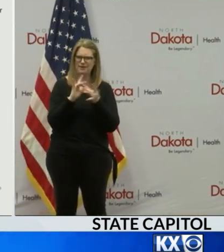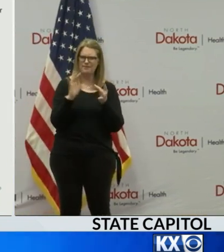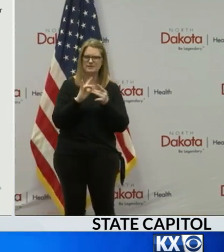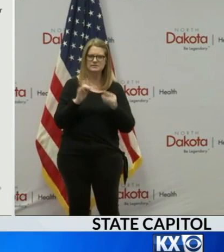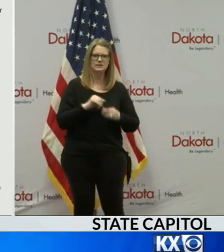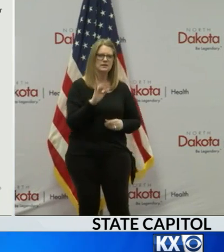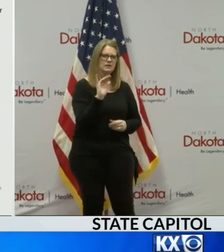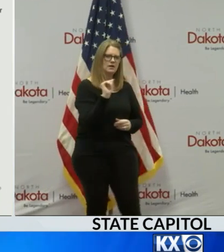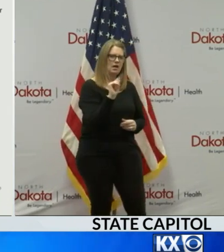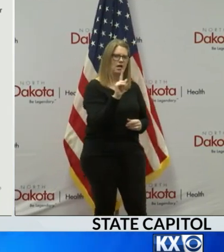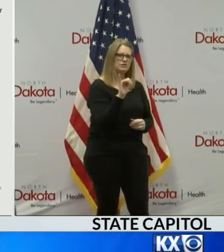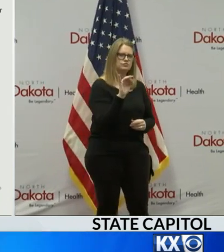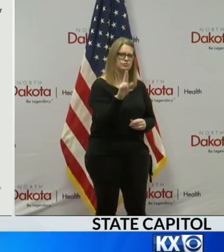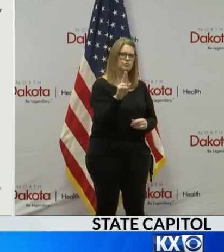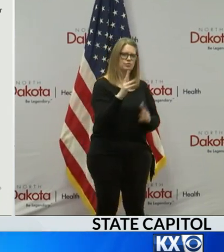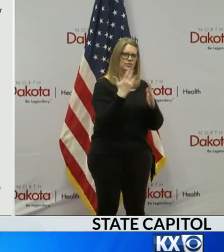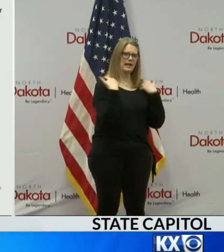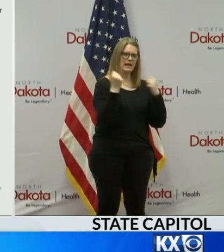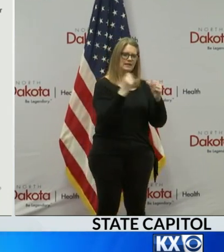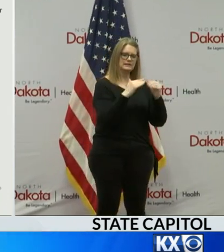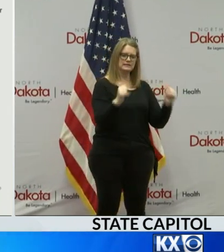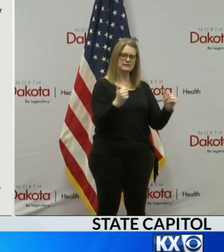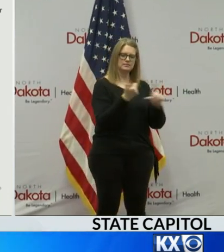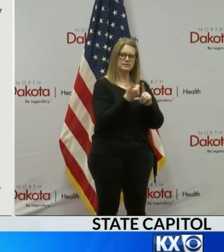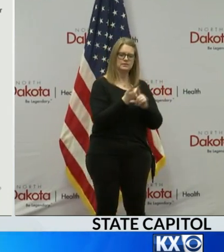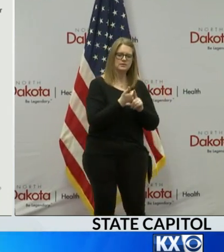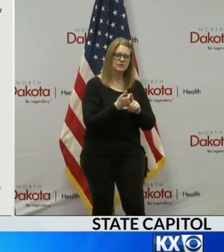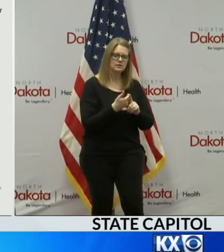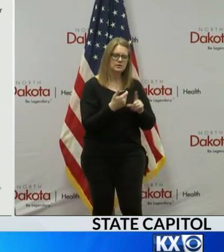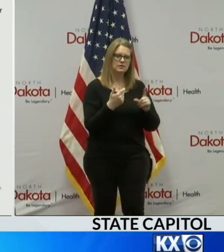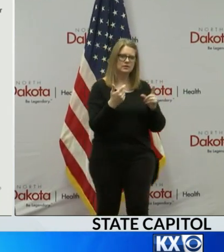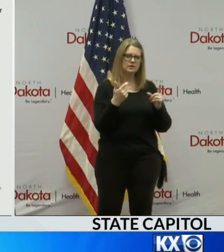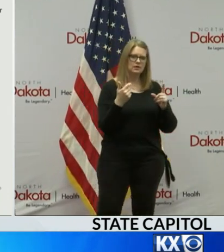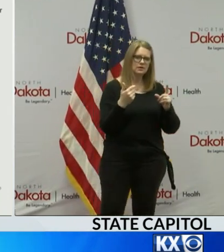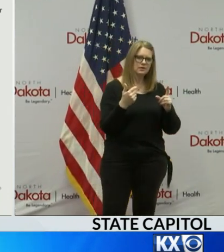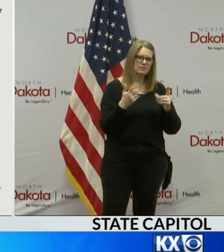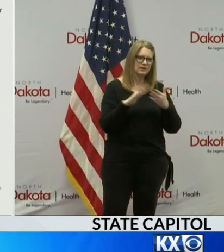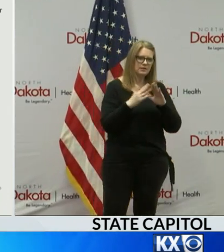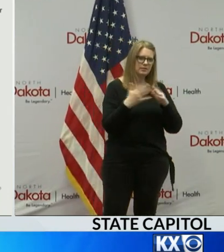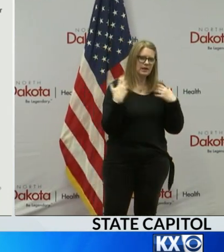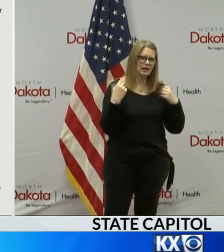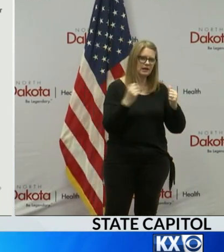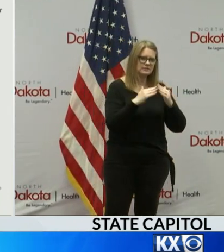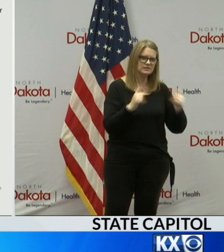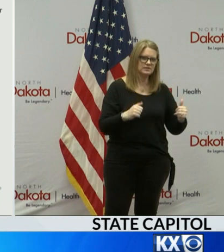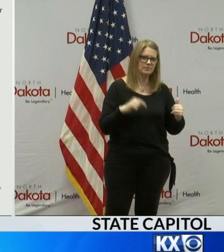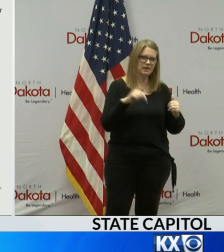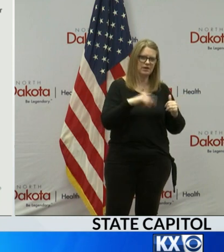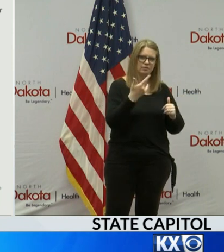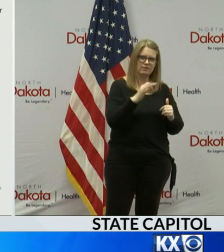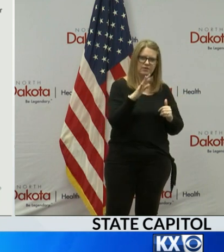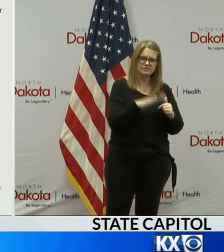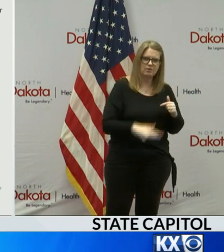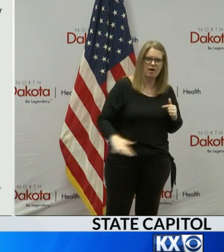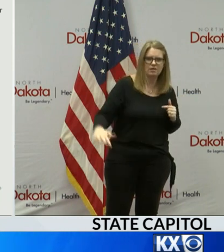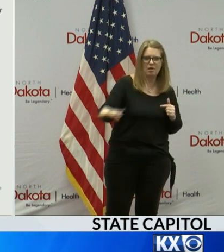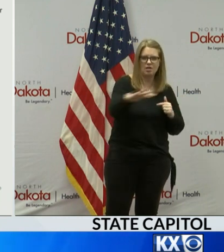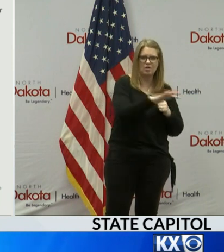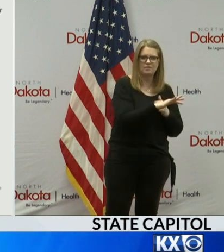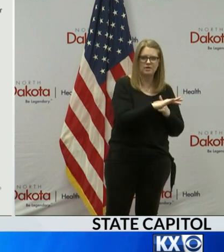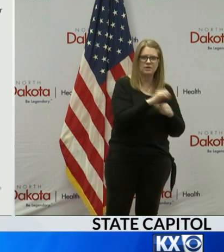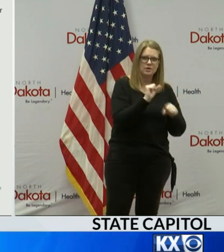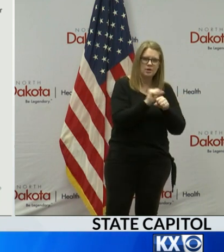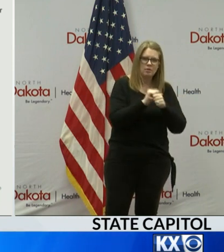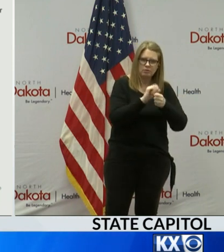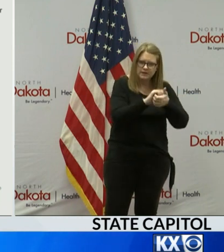System has been working as the community health system for Grand Forks and the surrounding region. We've been working closely